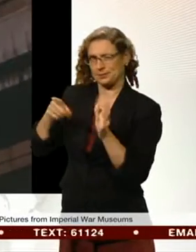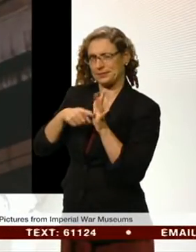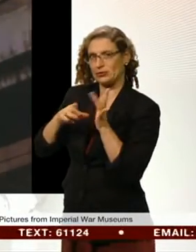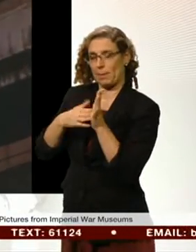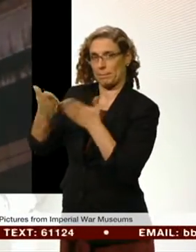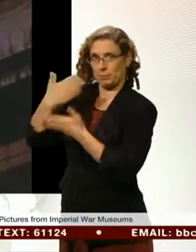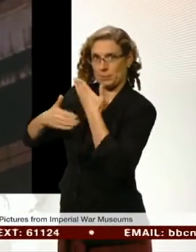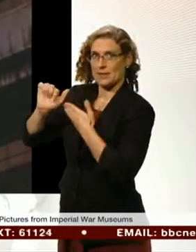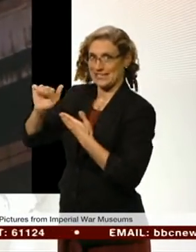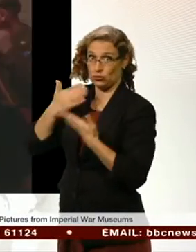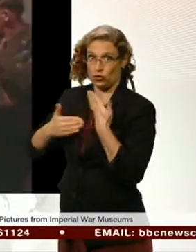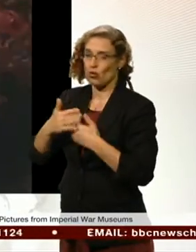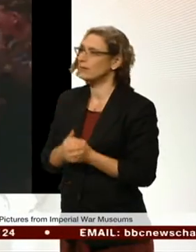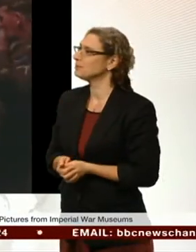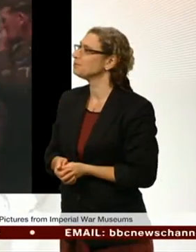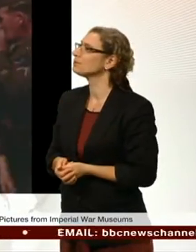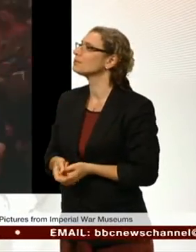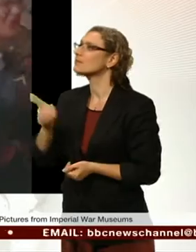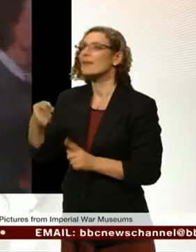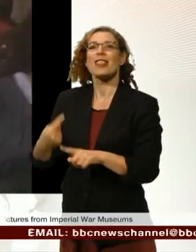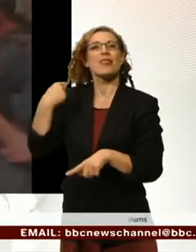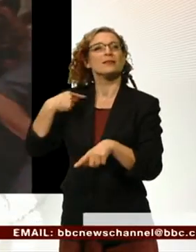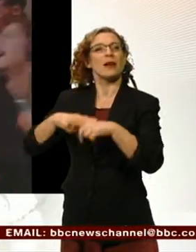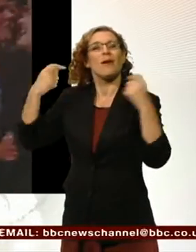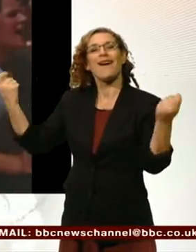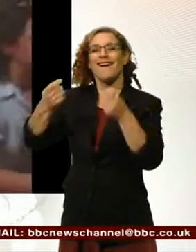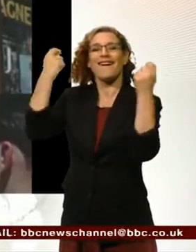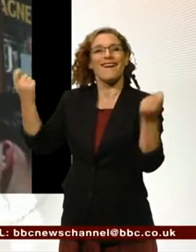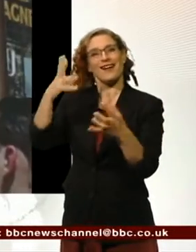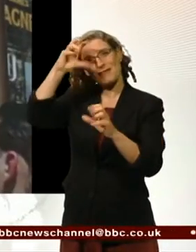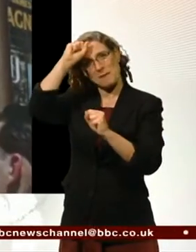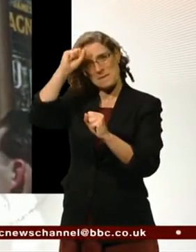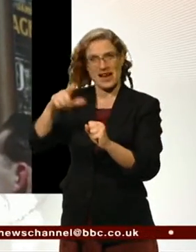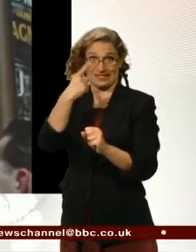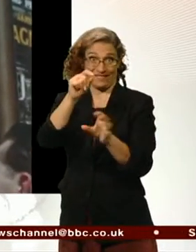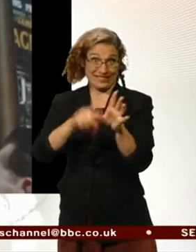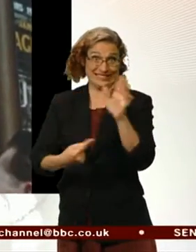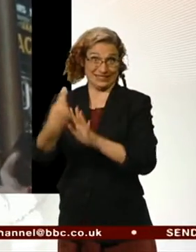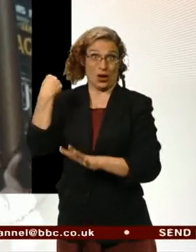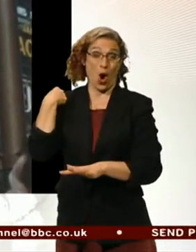A relieved nation celebrated Japan's surrender and the end of the Second World War.